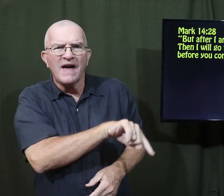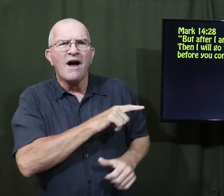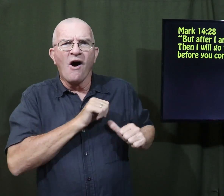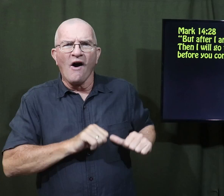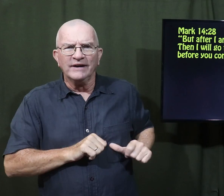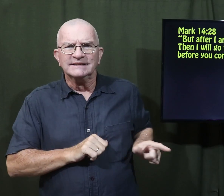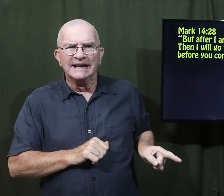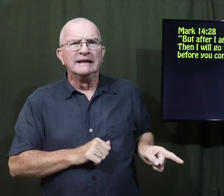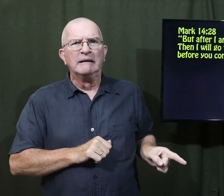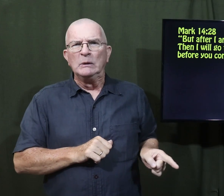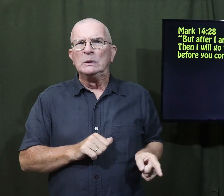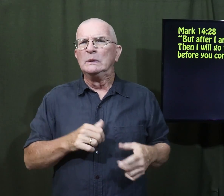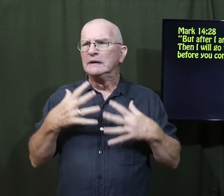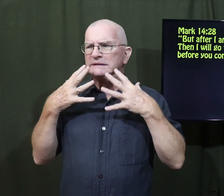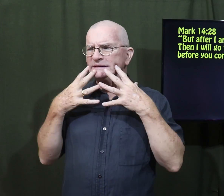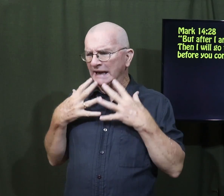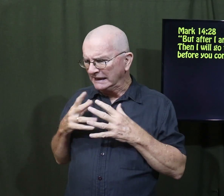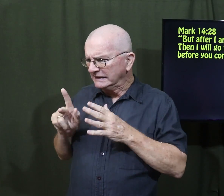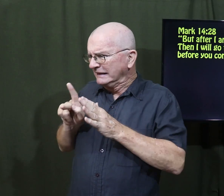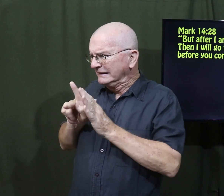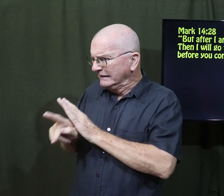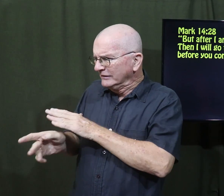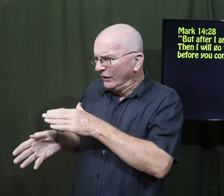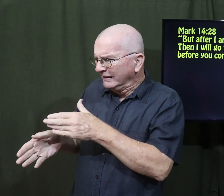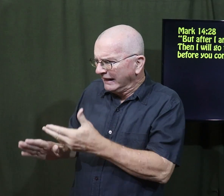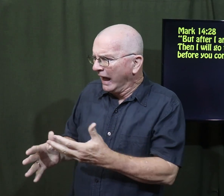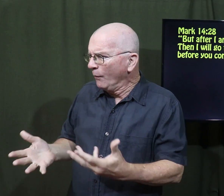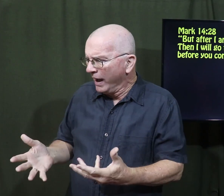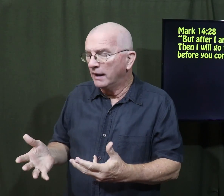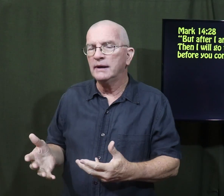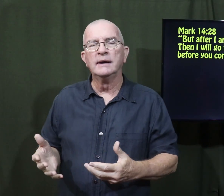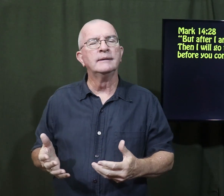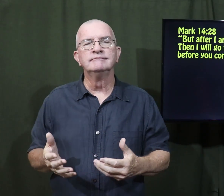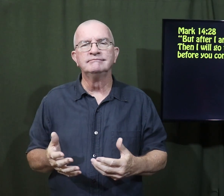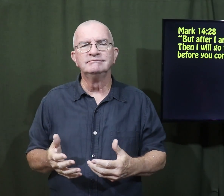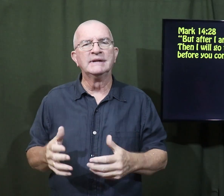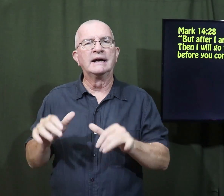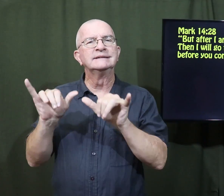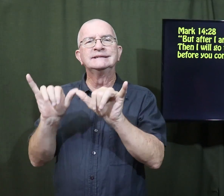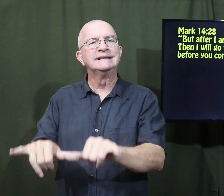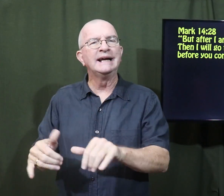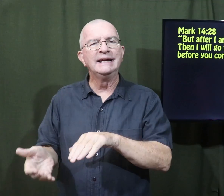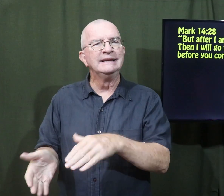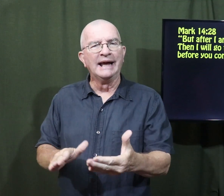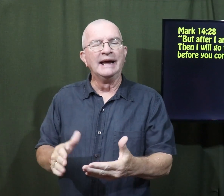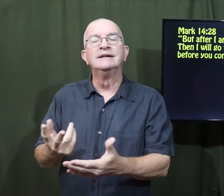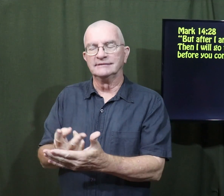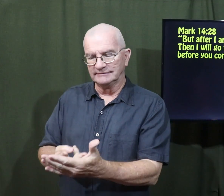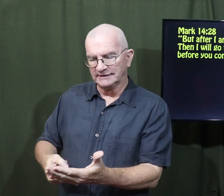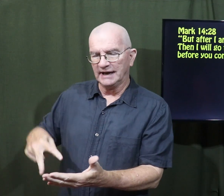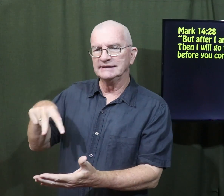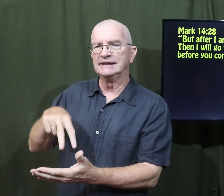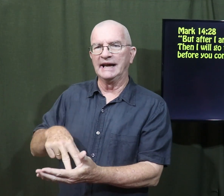Jesus Jesus was trying to encourage their hearts because they were thinking it's sad that Jesus